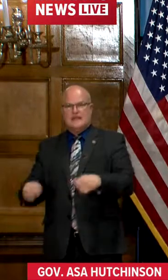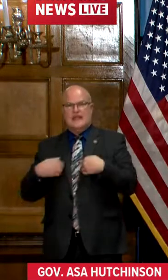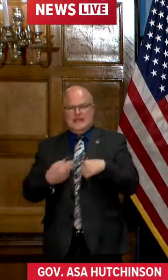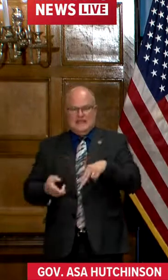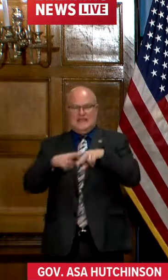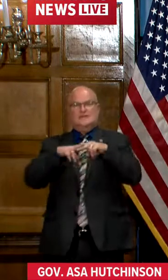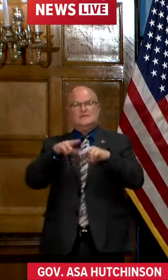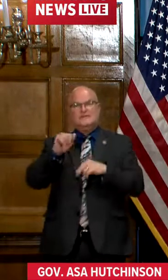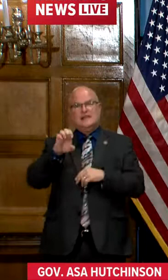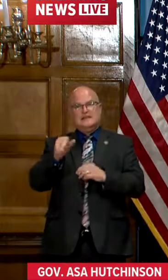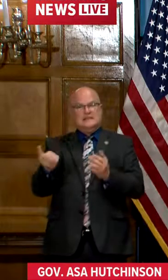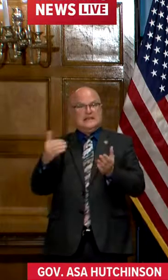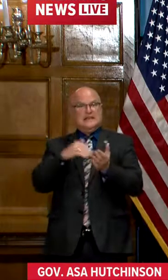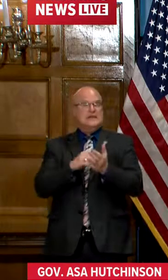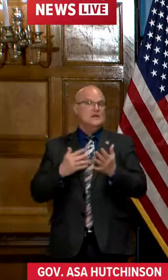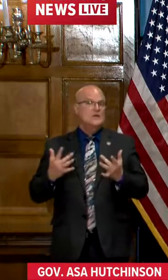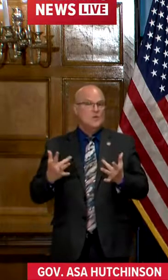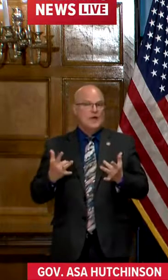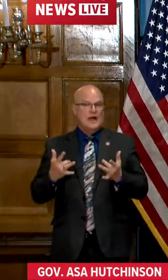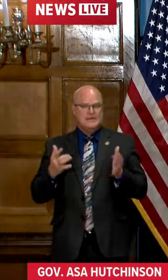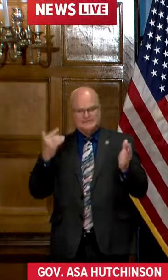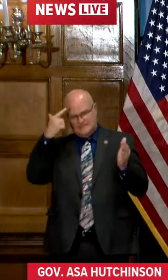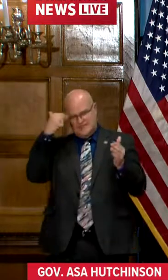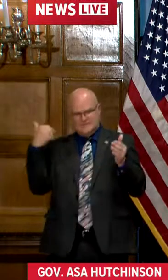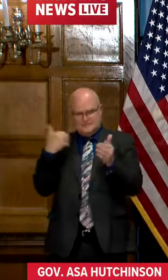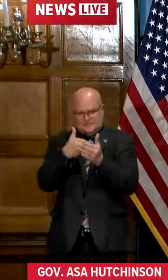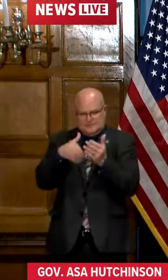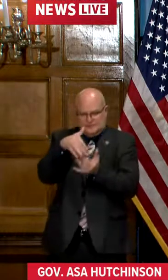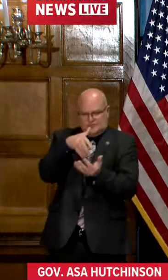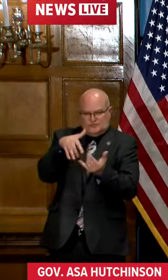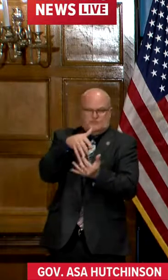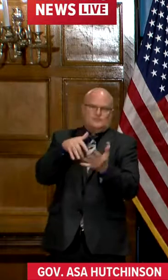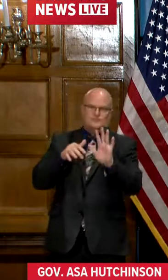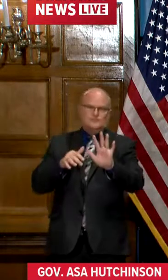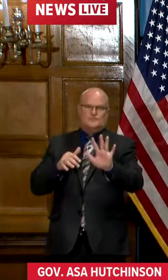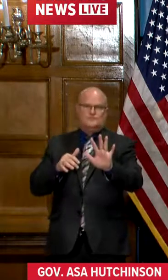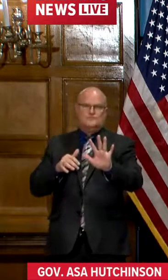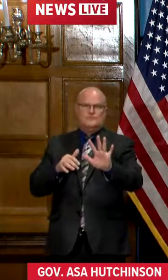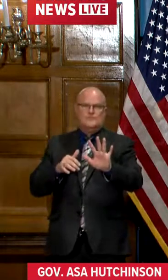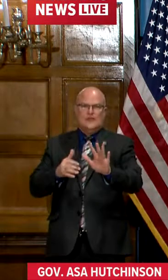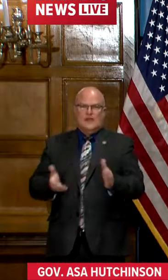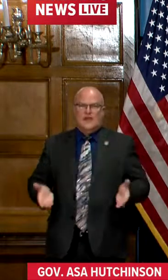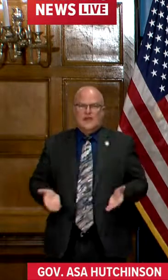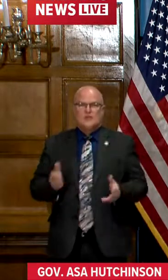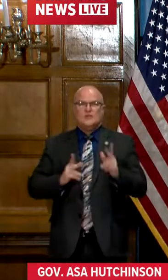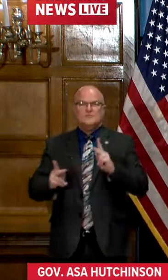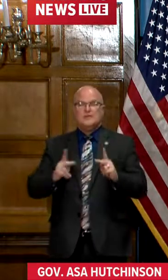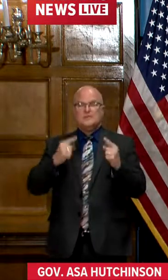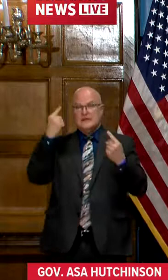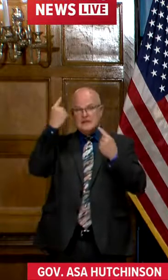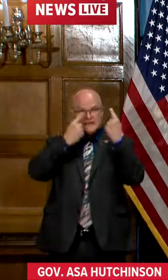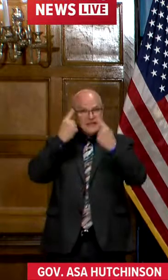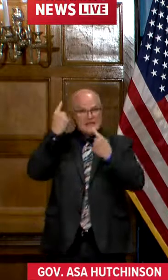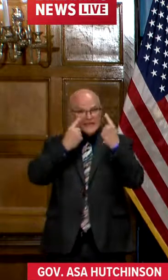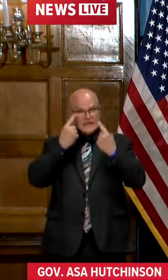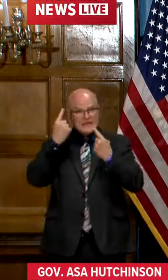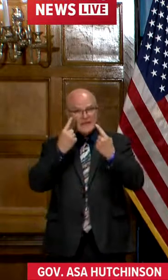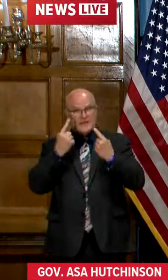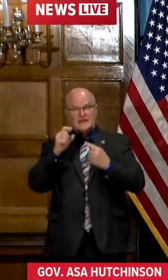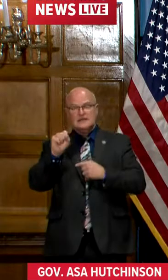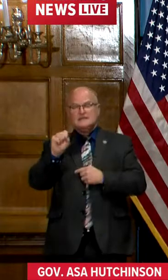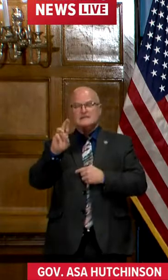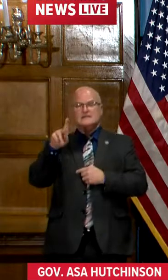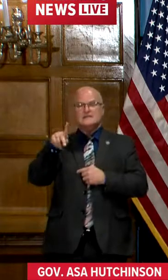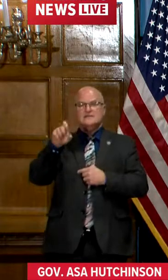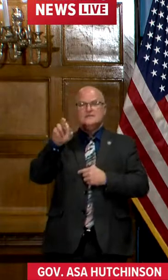an increase in cases again because of close contact and so i encourage everyone to rethink uh their super